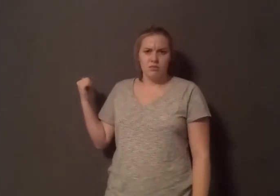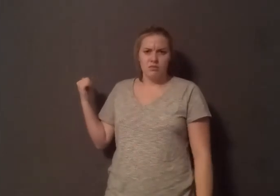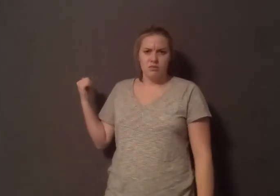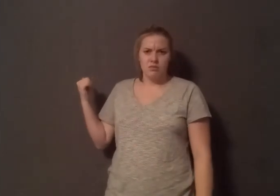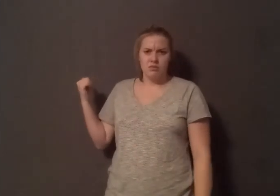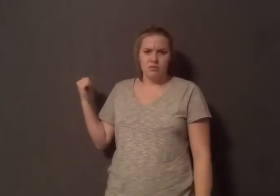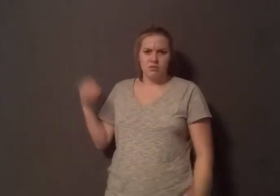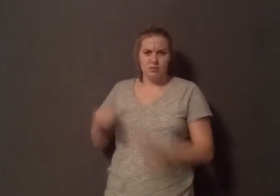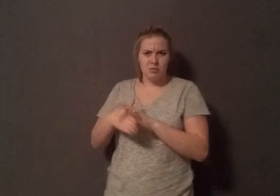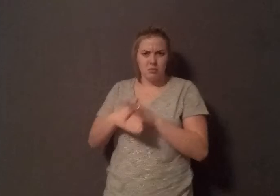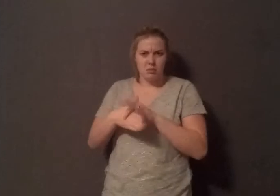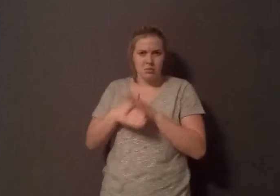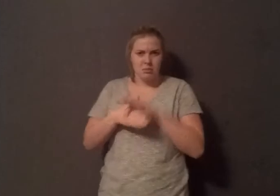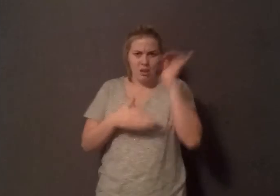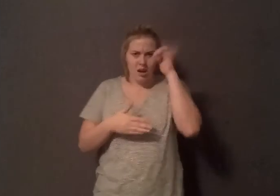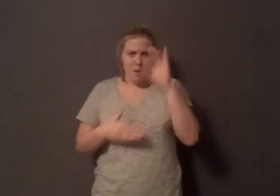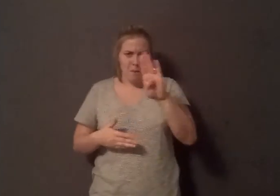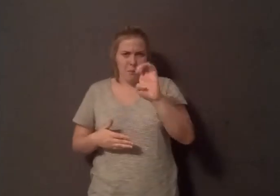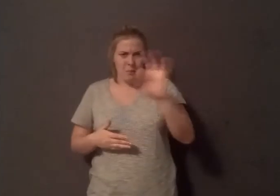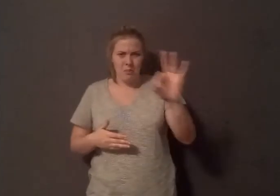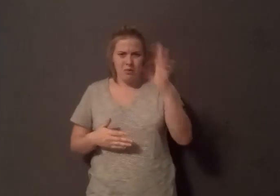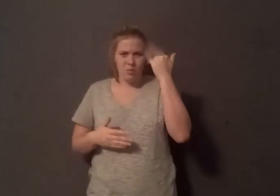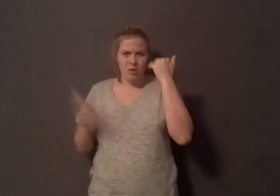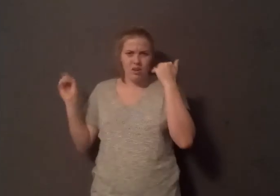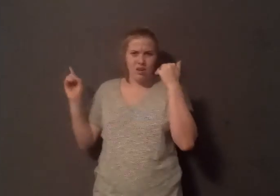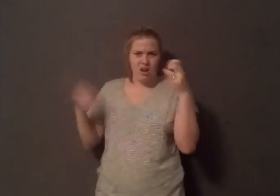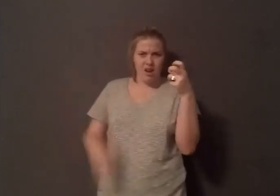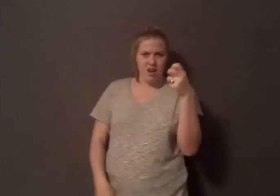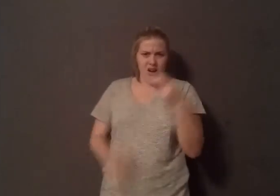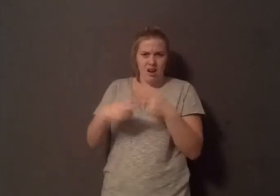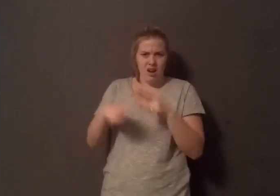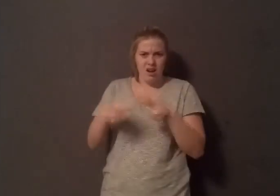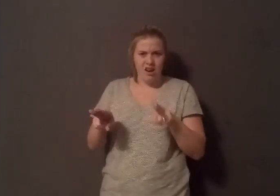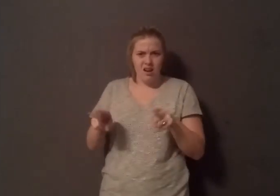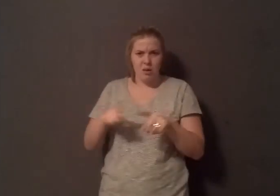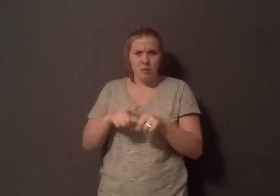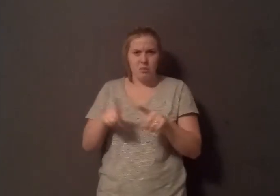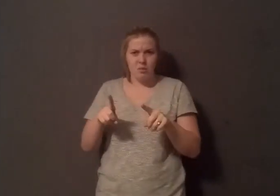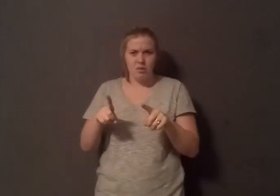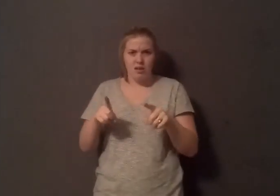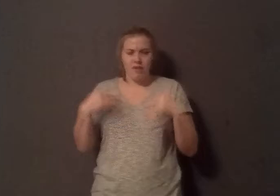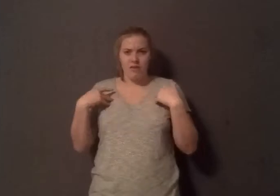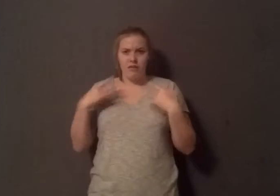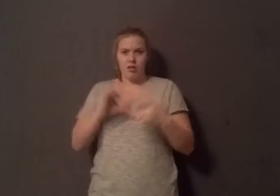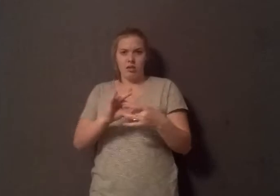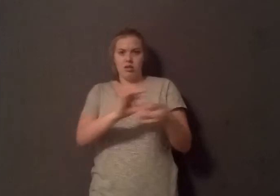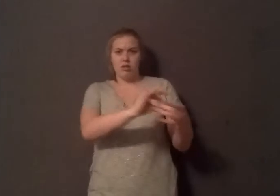on beef, beef recipes. And there's also a section on egg recipes when there's such a strong link between beef, red meat, and